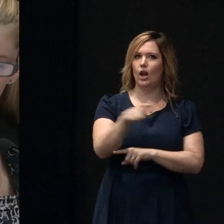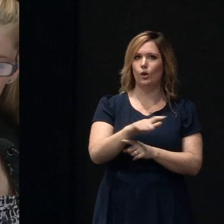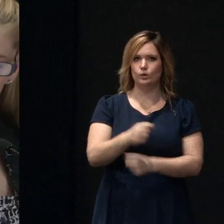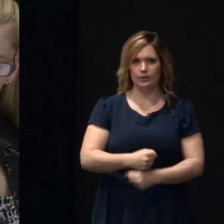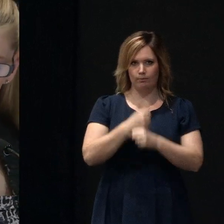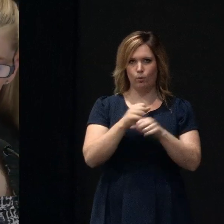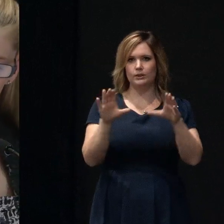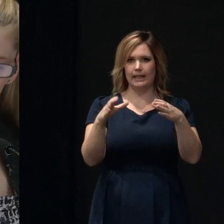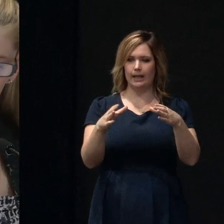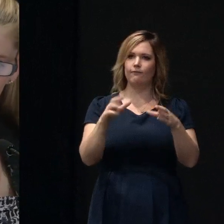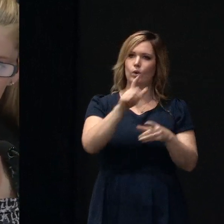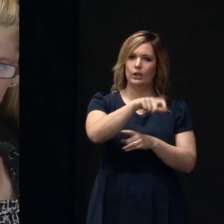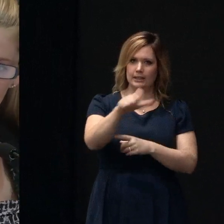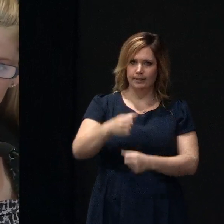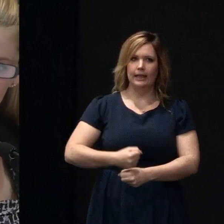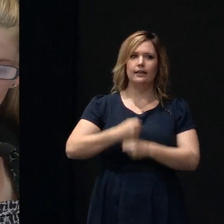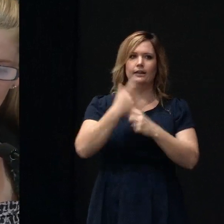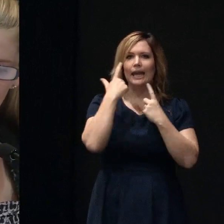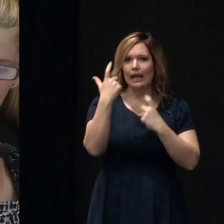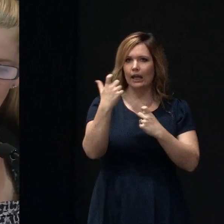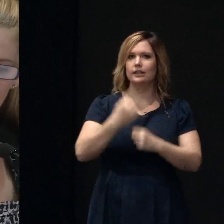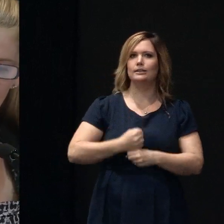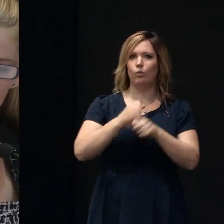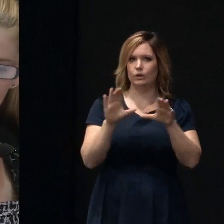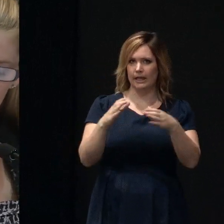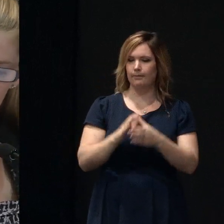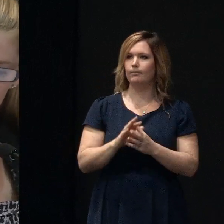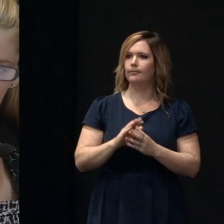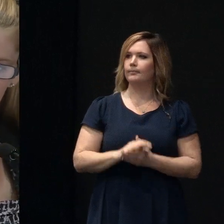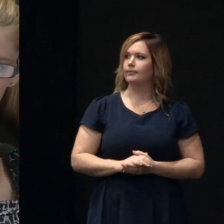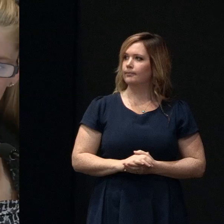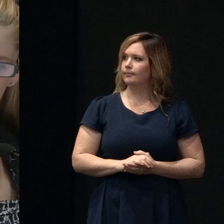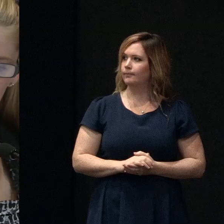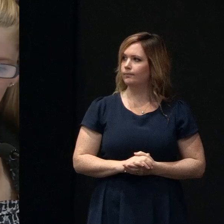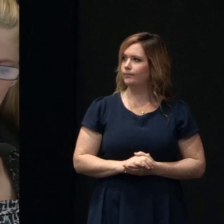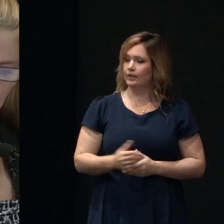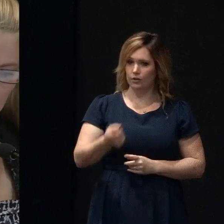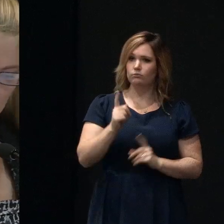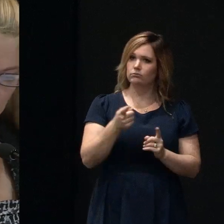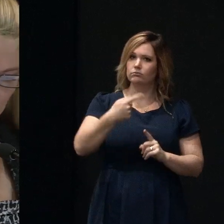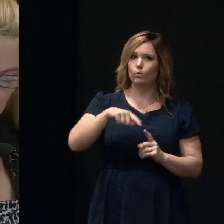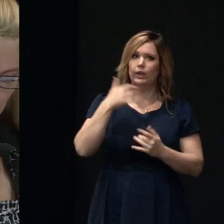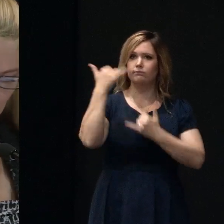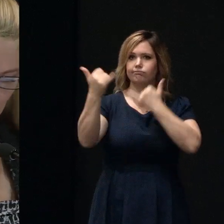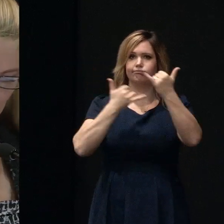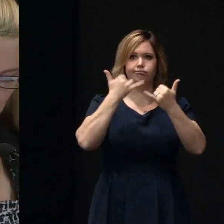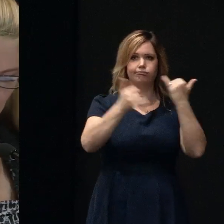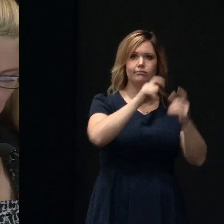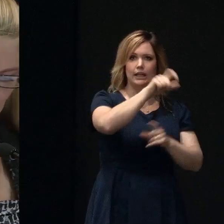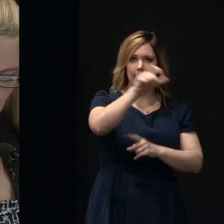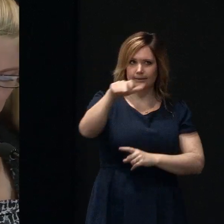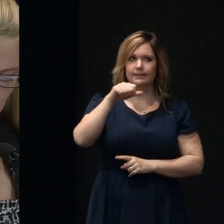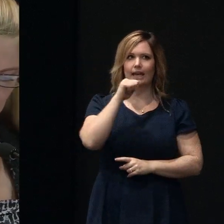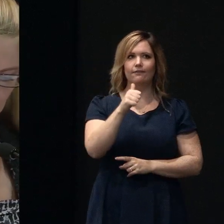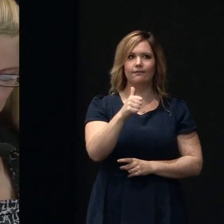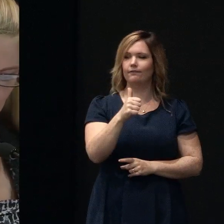customer care support team for earthquake support, so we'll proactively phone customers if funds are